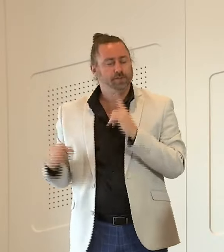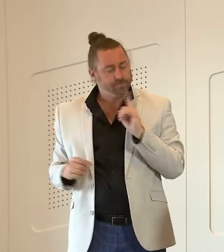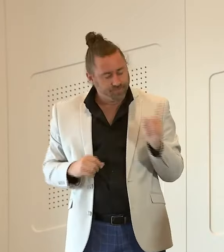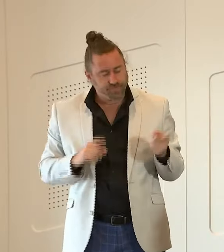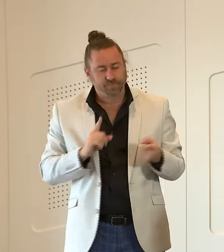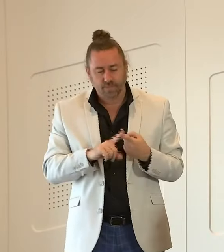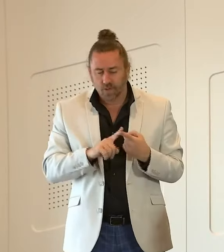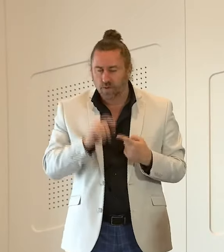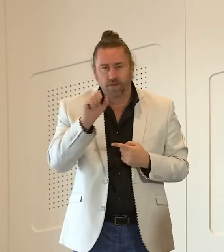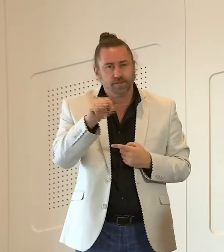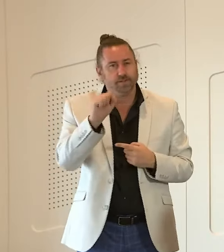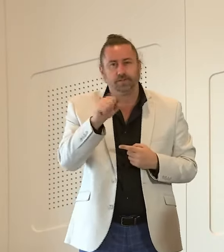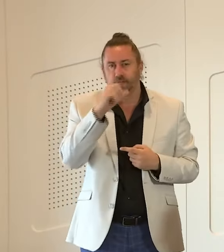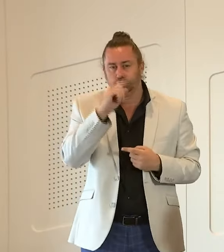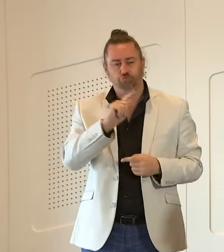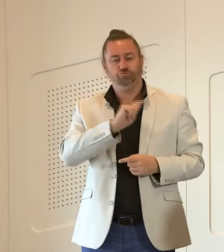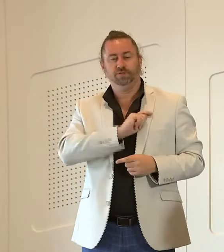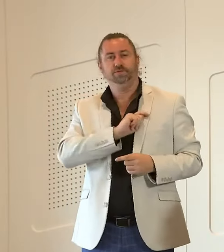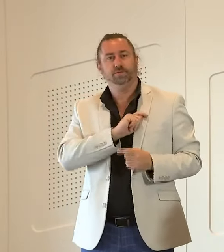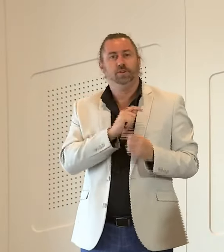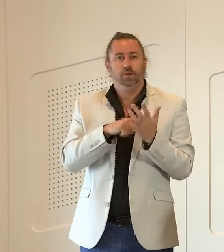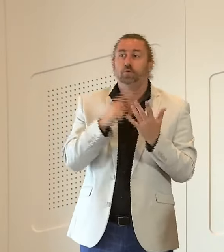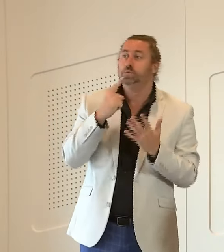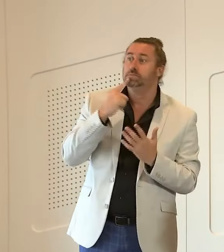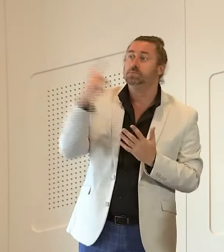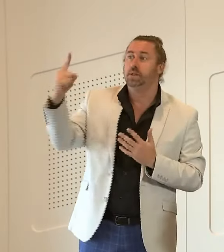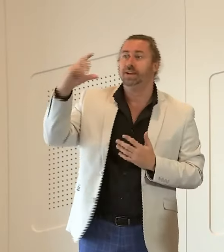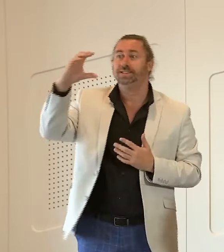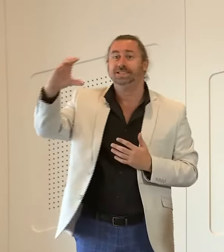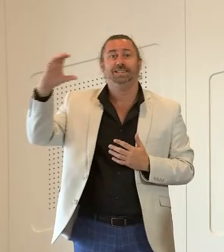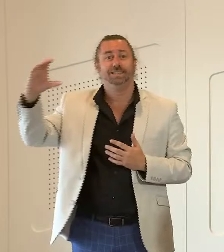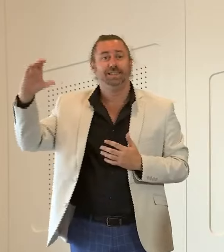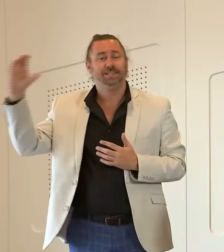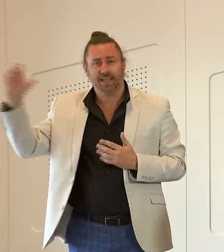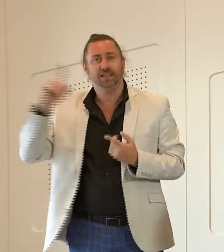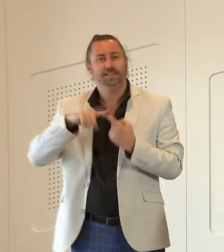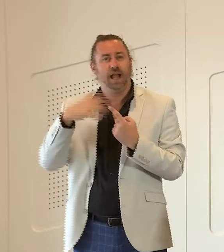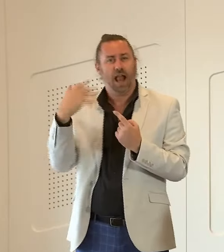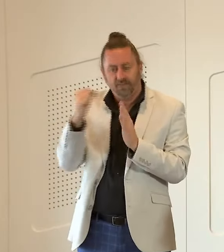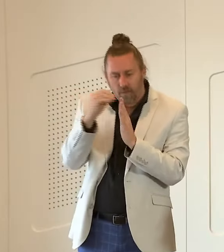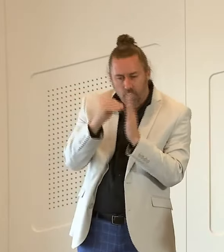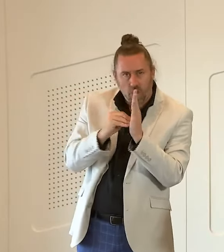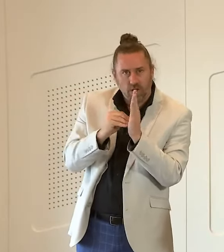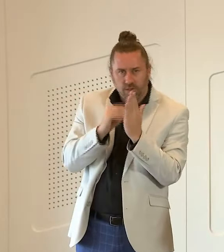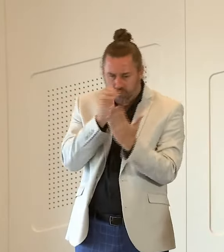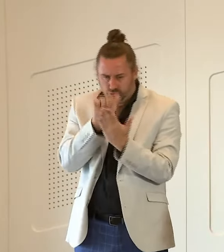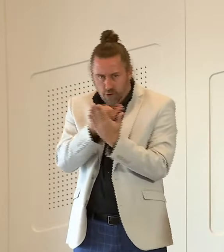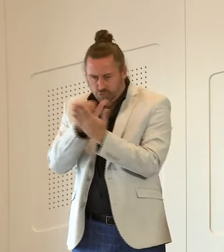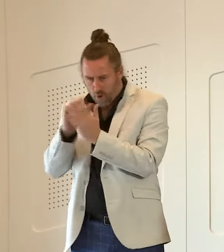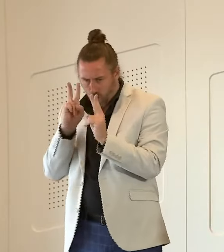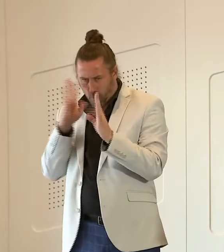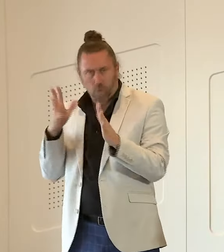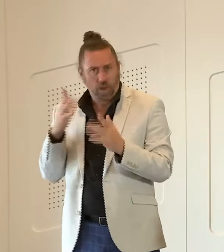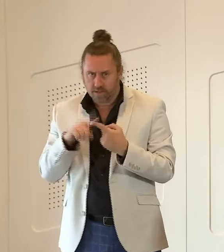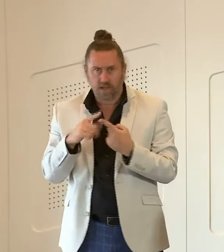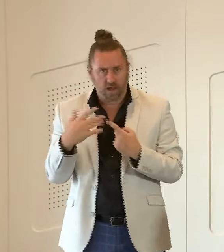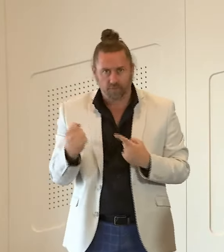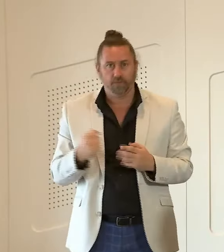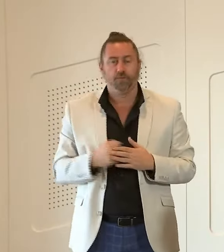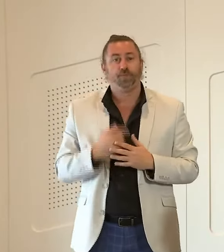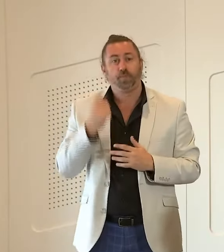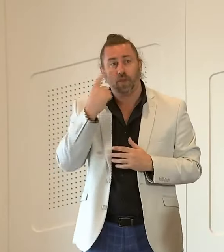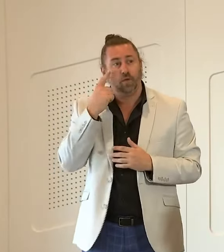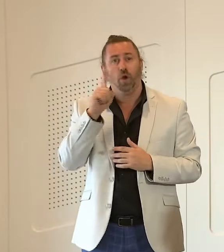they can have absolute um trust in the system because the checks and balances are there but let me be very clear and i draw your attention